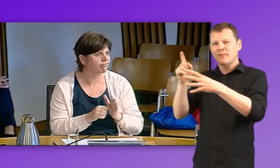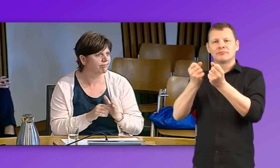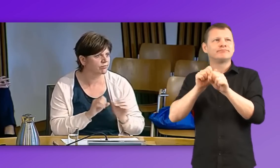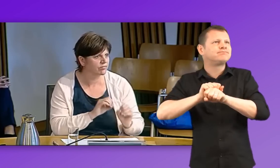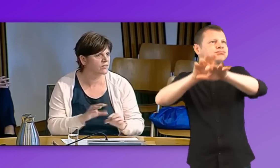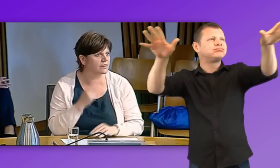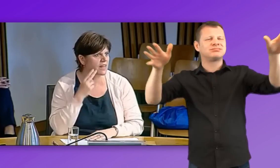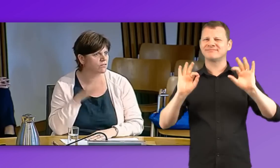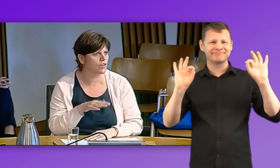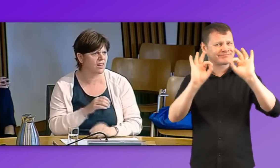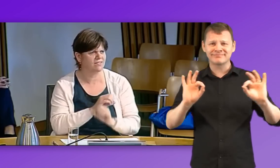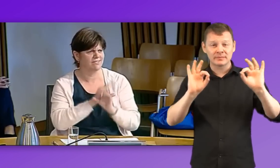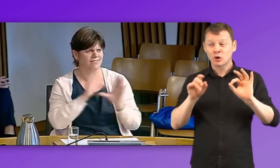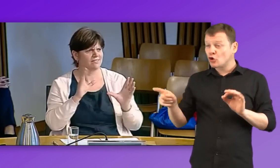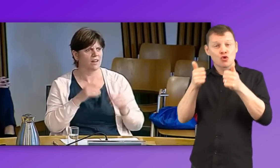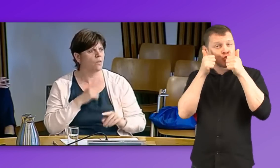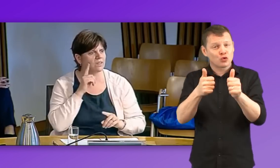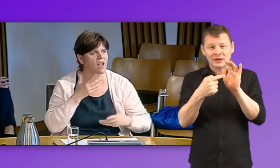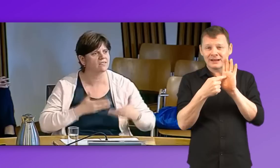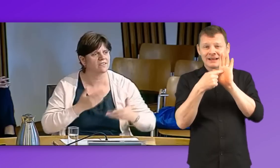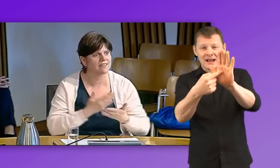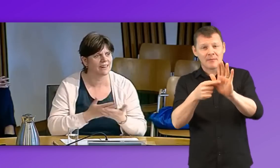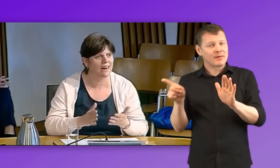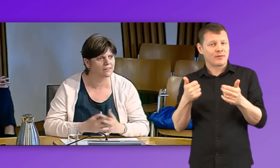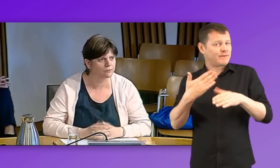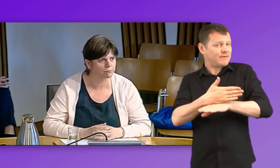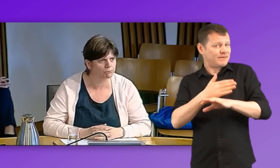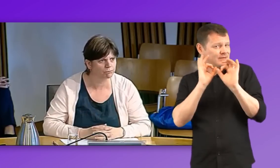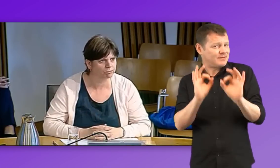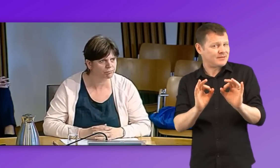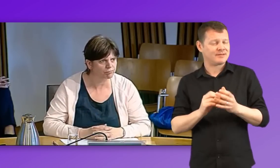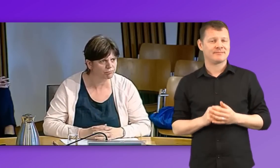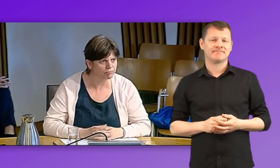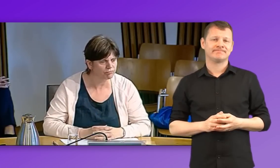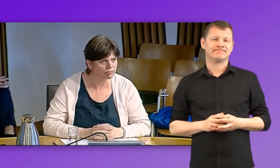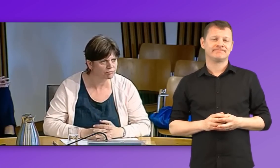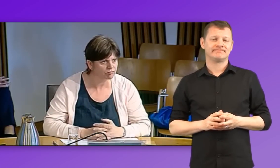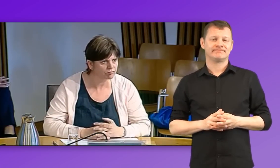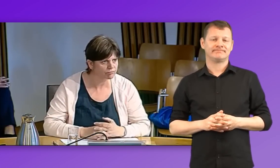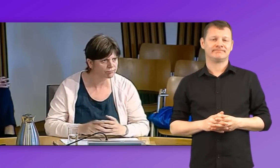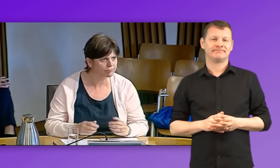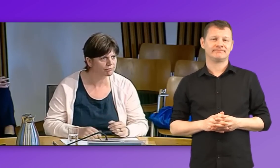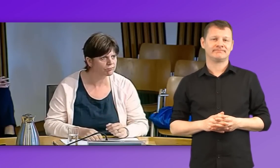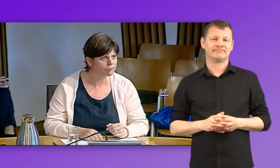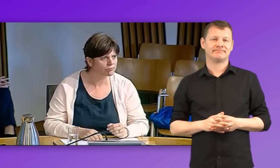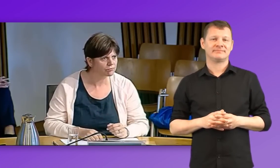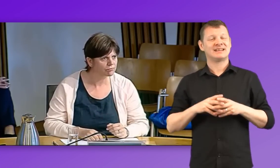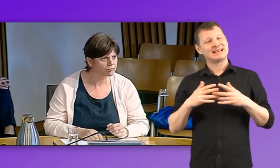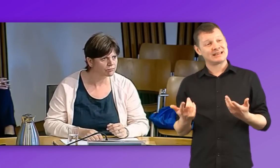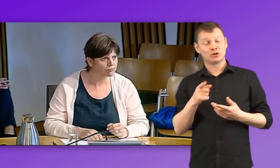doing... There is such good examples of work going on. But what's clearly happening is if the sign language standard in the